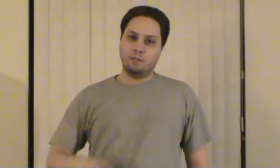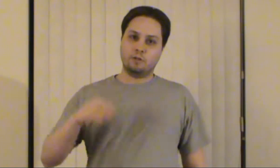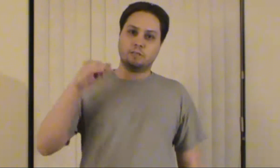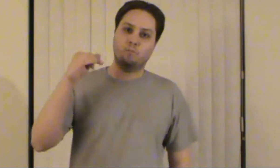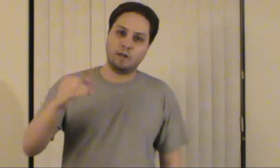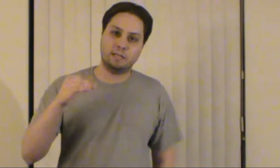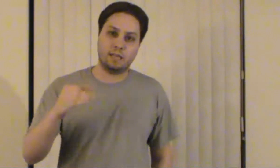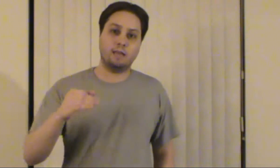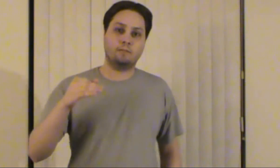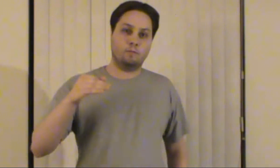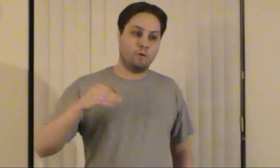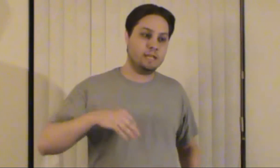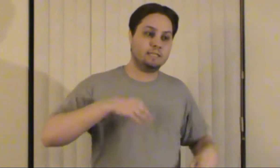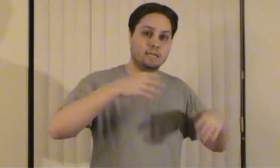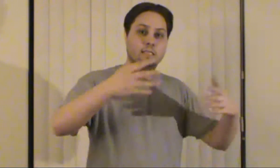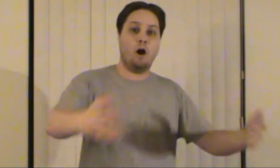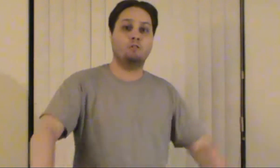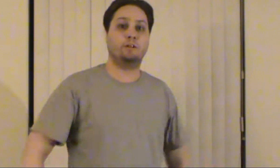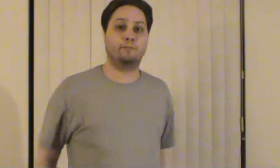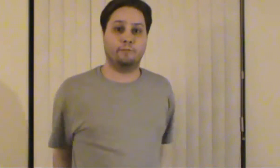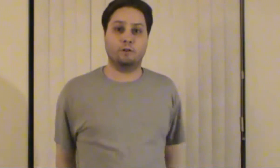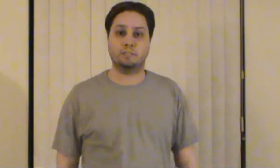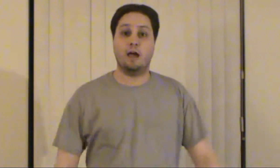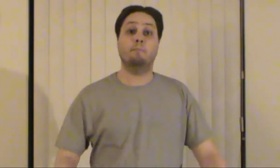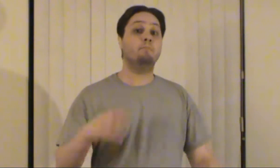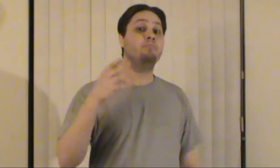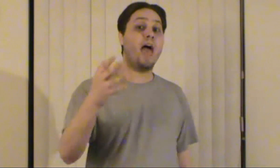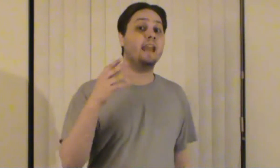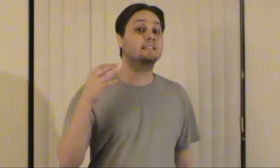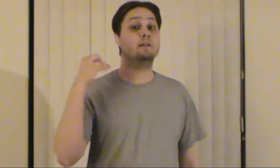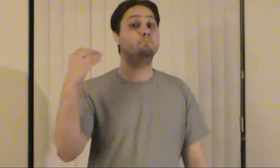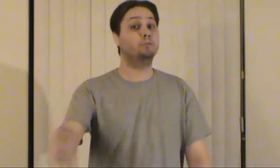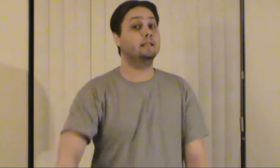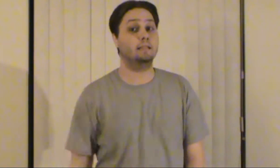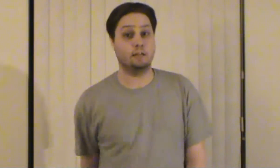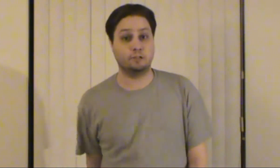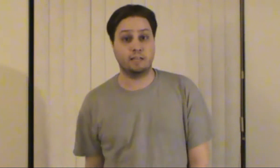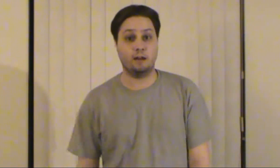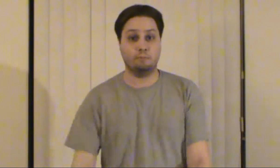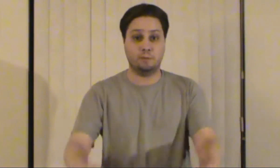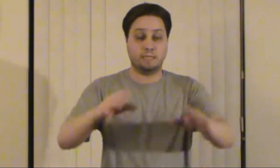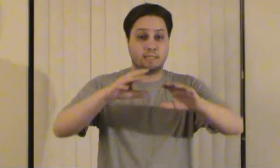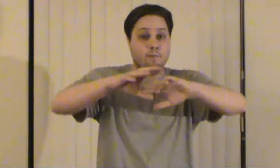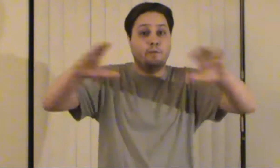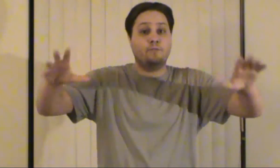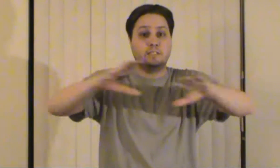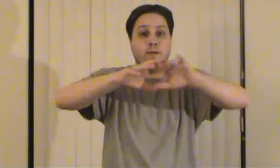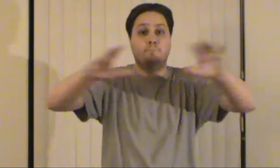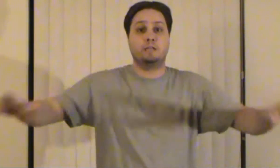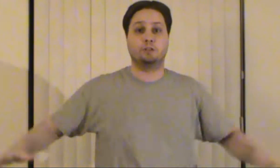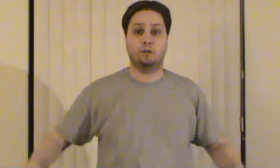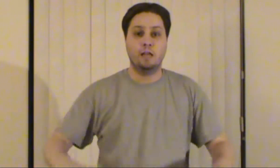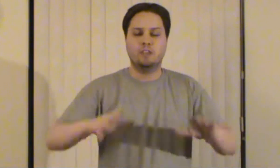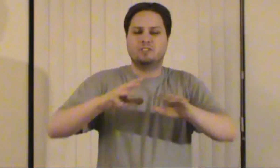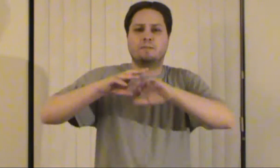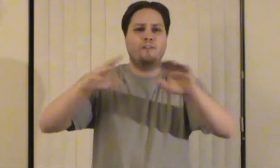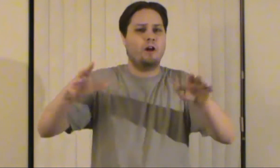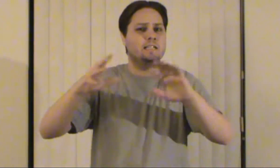there's one thing when he sees the ocean for the first time that is completely understandable because even if you see a picture this is a very